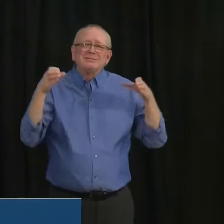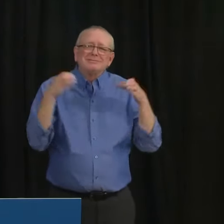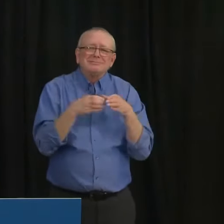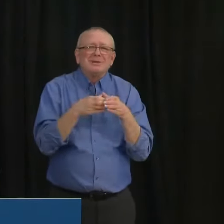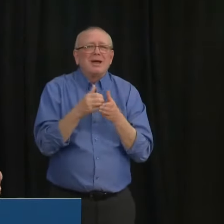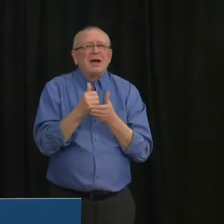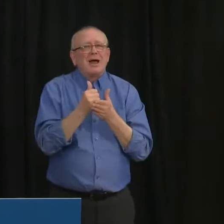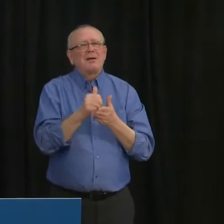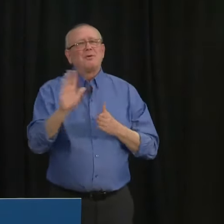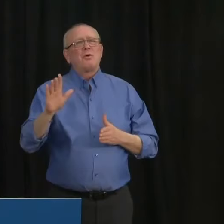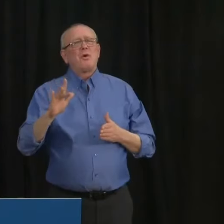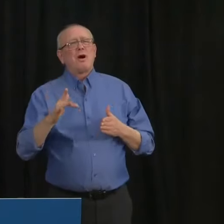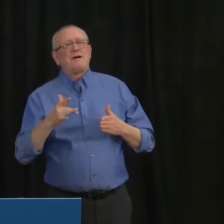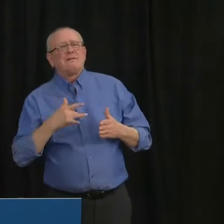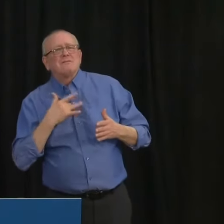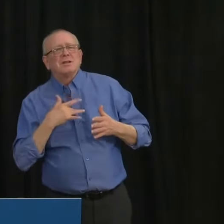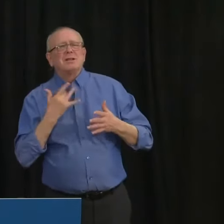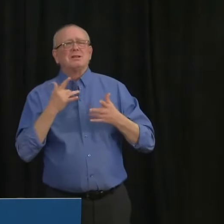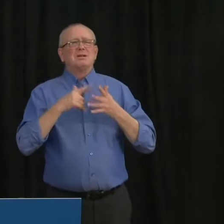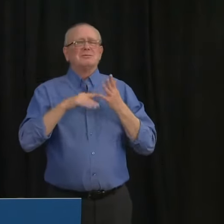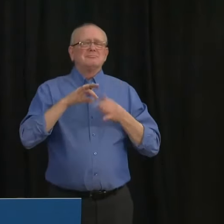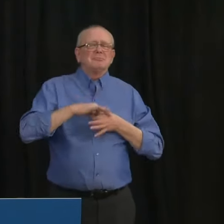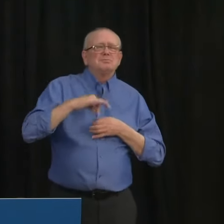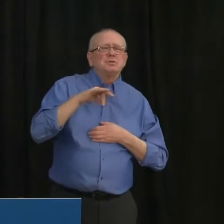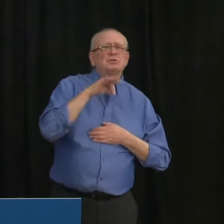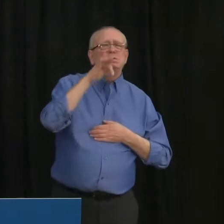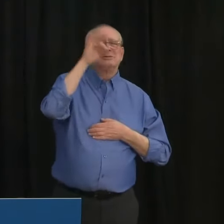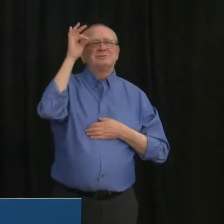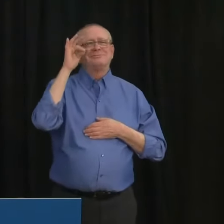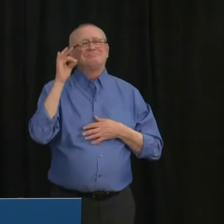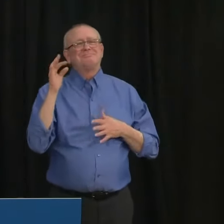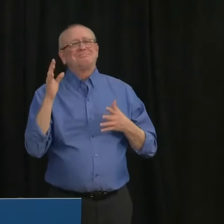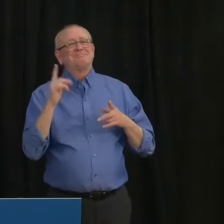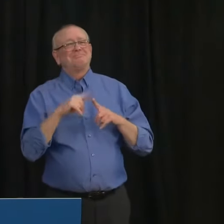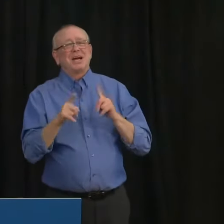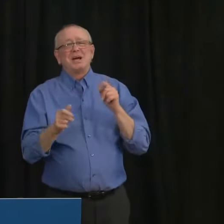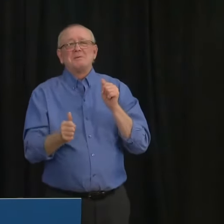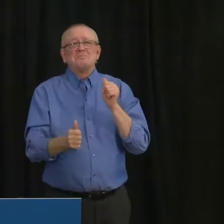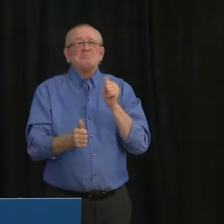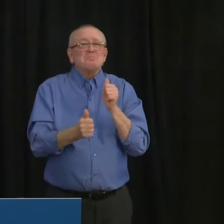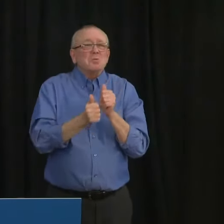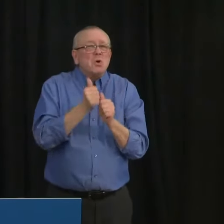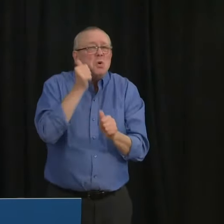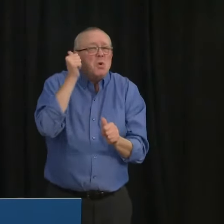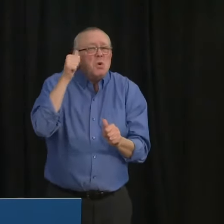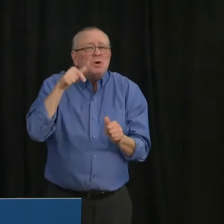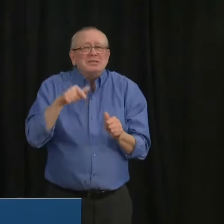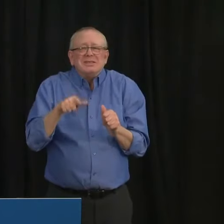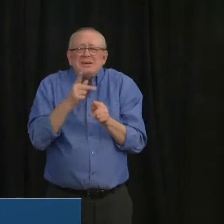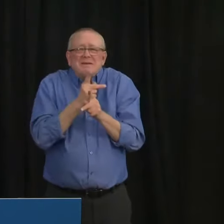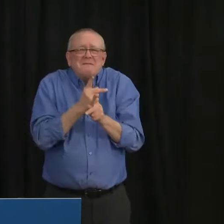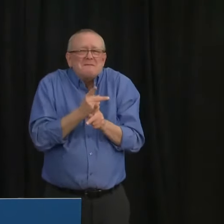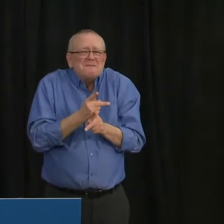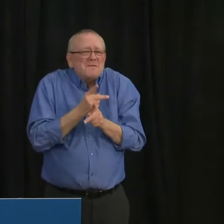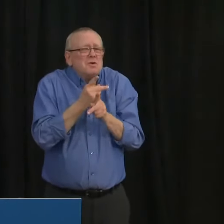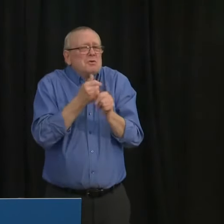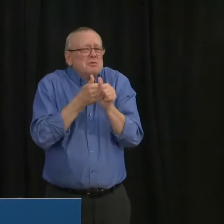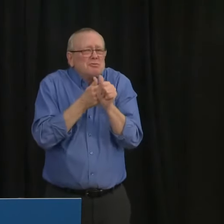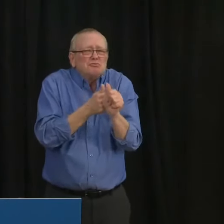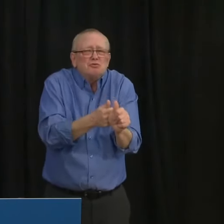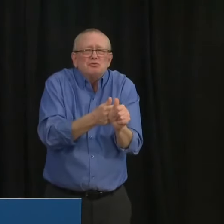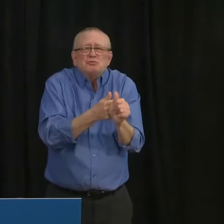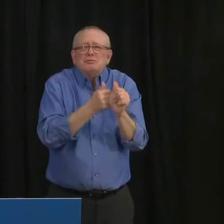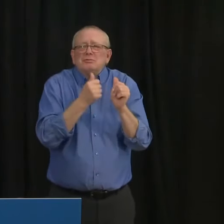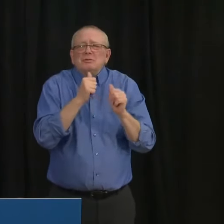While the vast majority, the vast majority of faith communities have carefully followed our guidelines and experienced no known transmission,